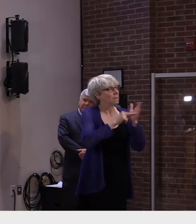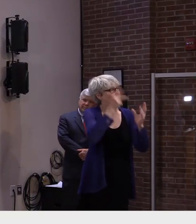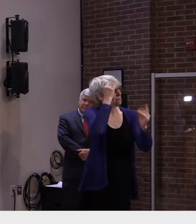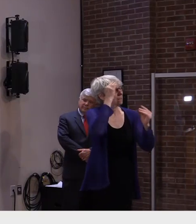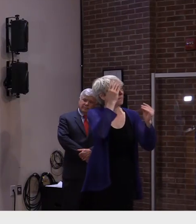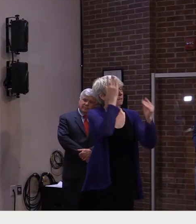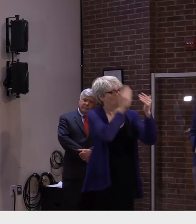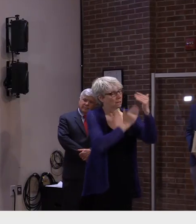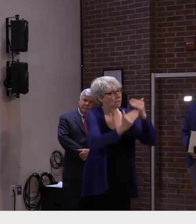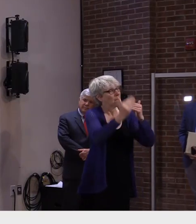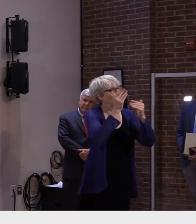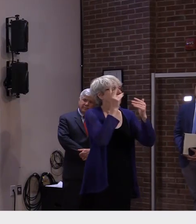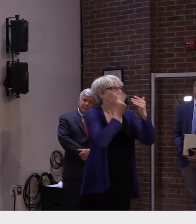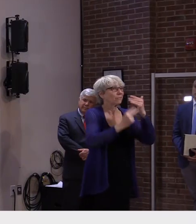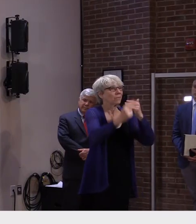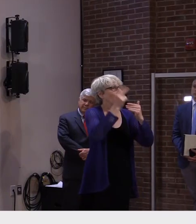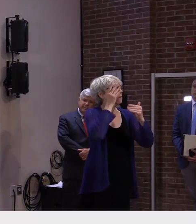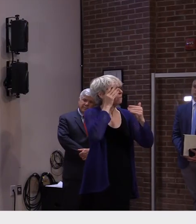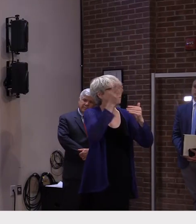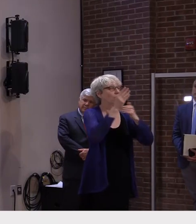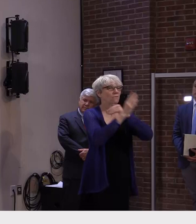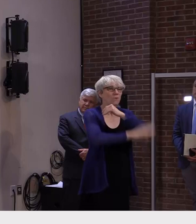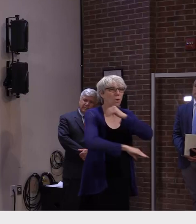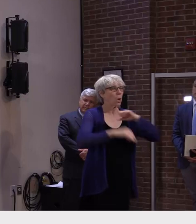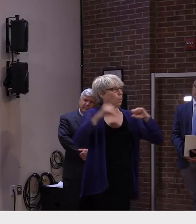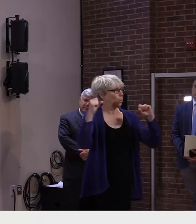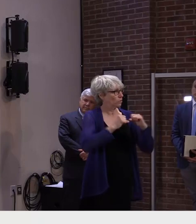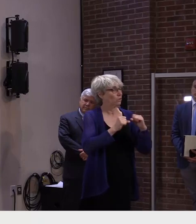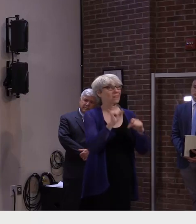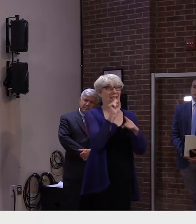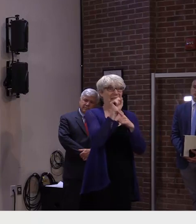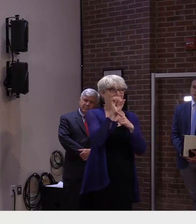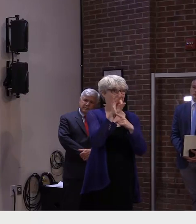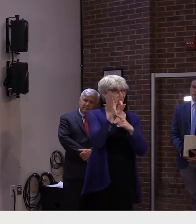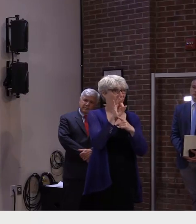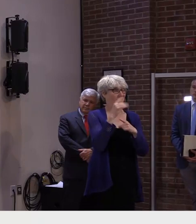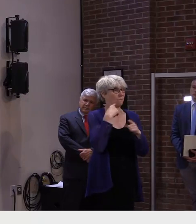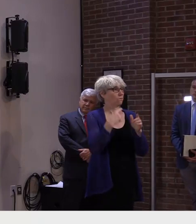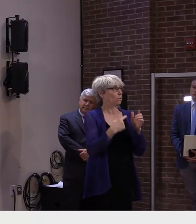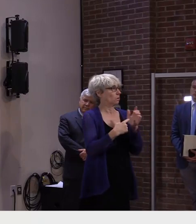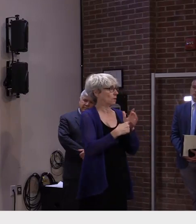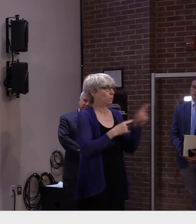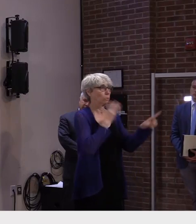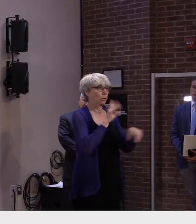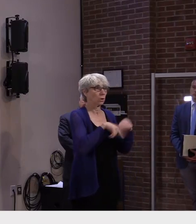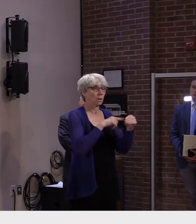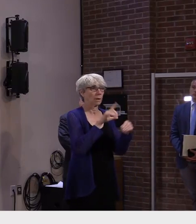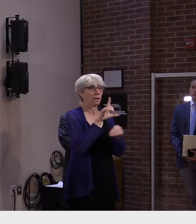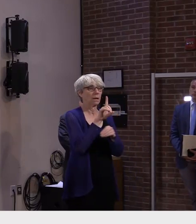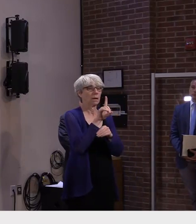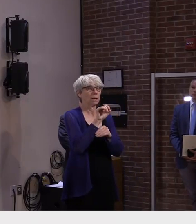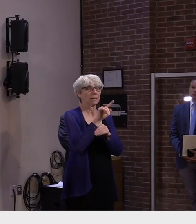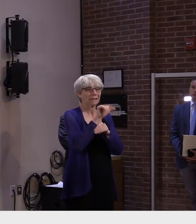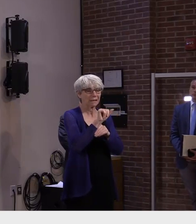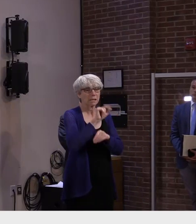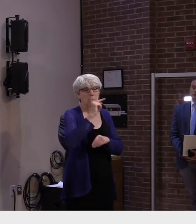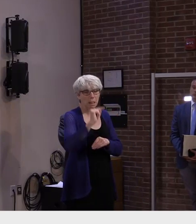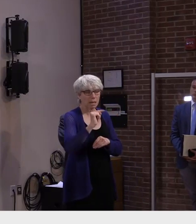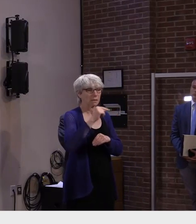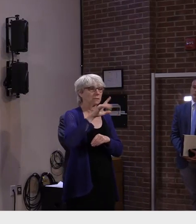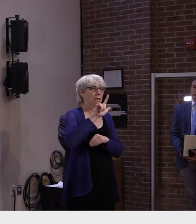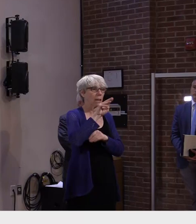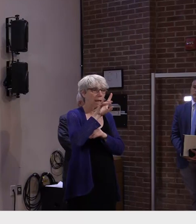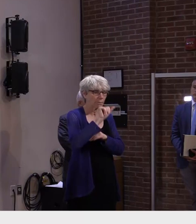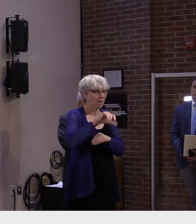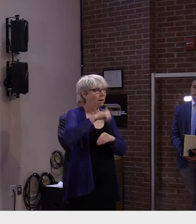fall and winter and making sure that if any of the things, Calvin, when you're concerned about in these other Greek letters become